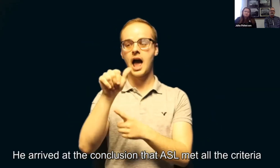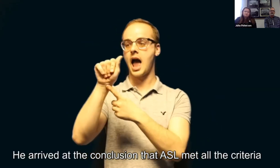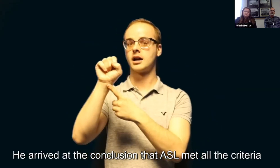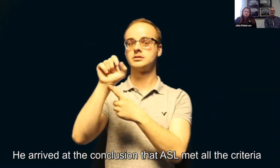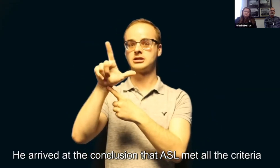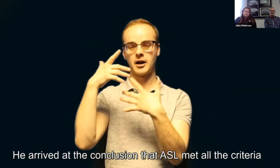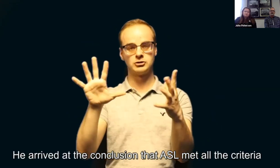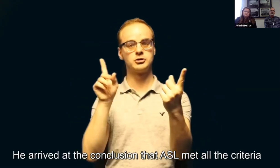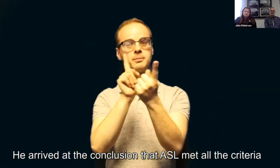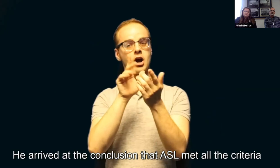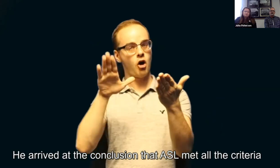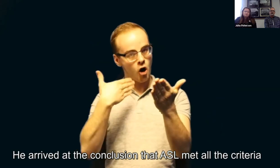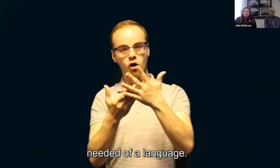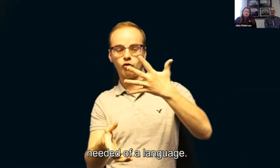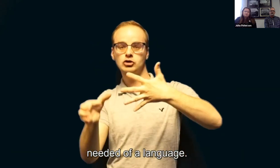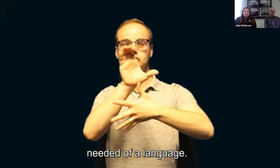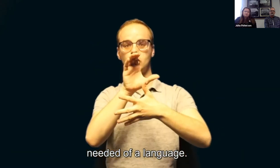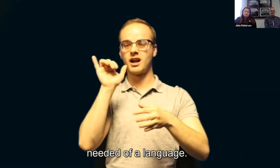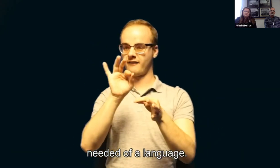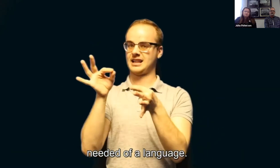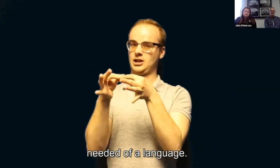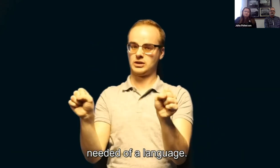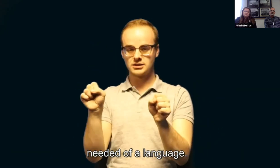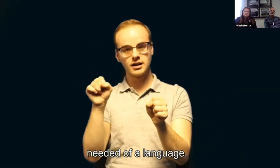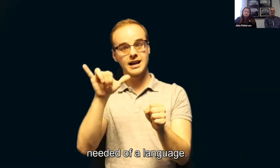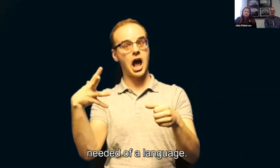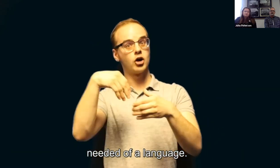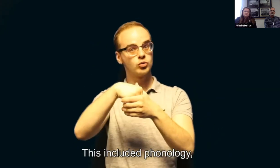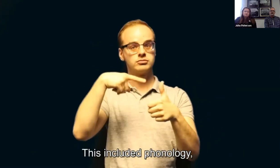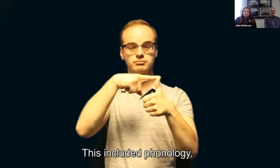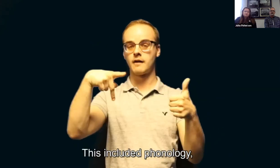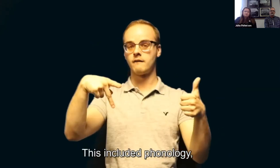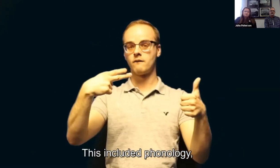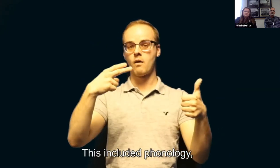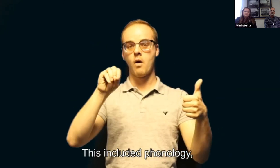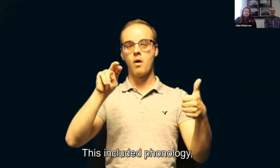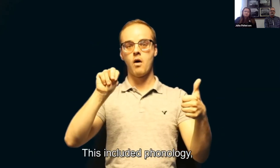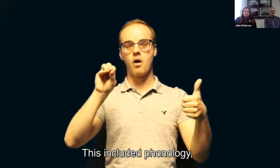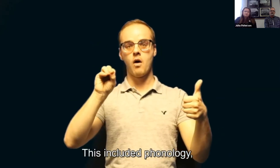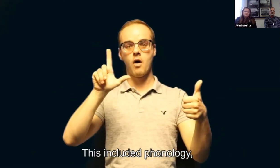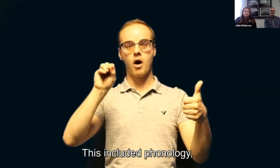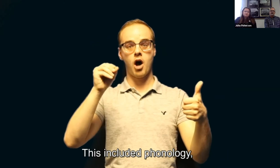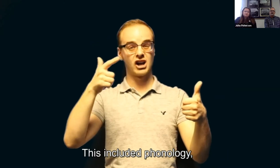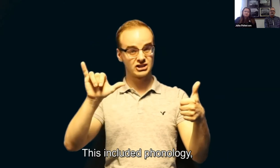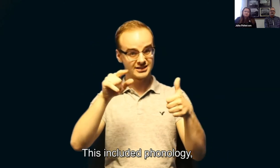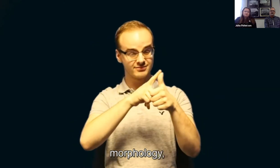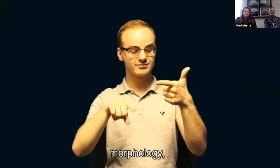conclusion that ASL met all the criteria needed of a language. This included phonology,